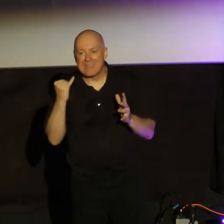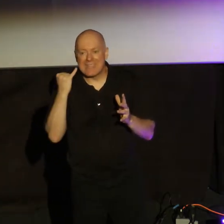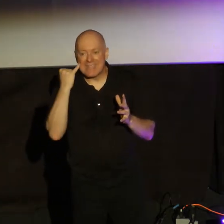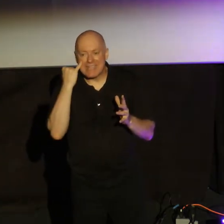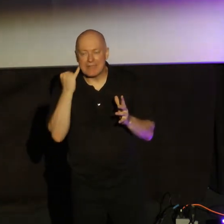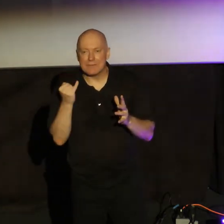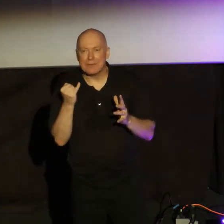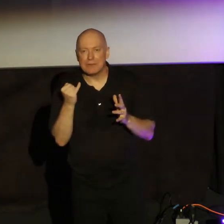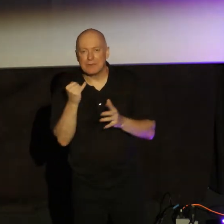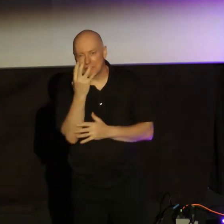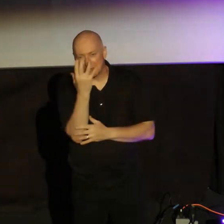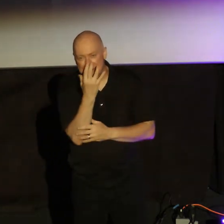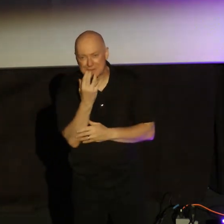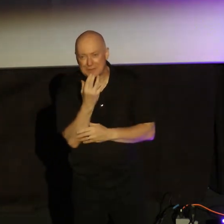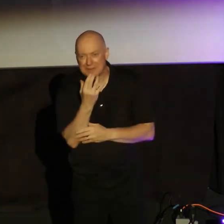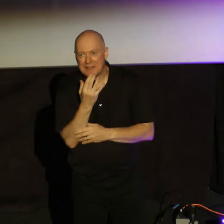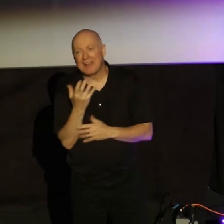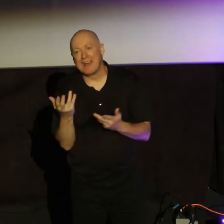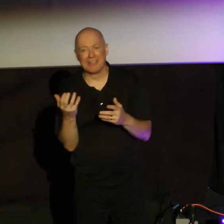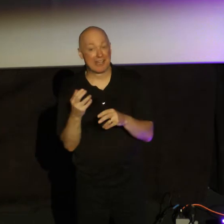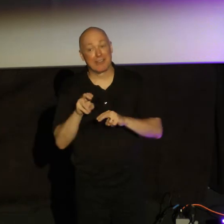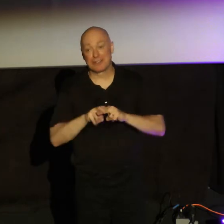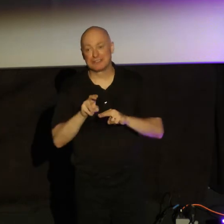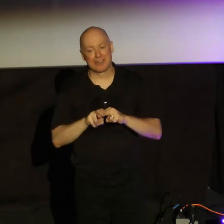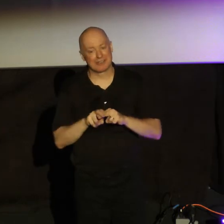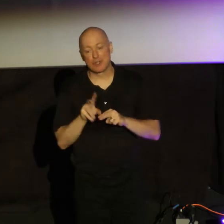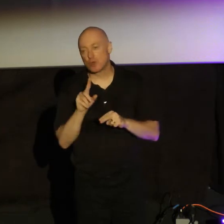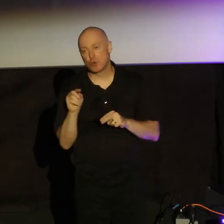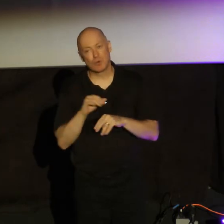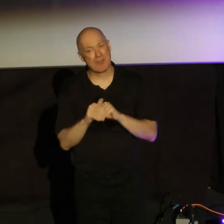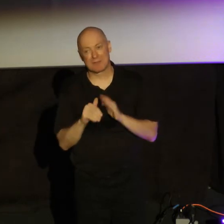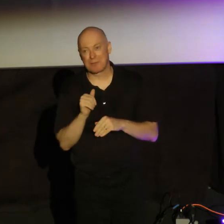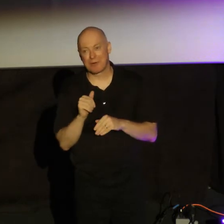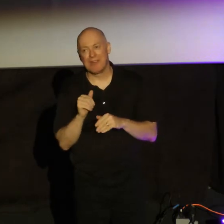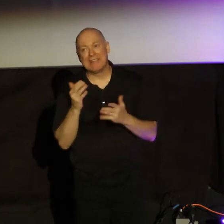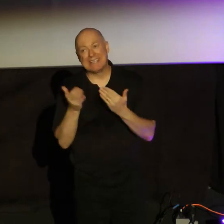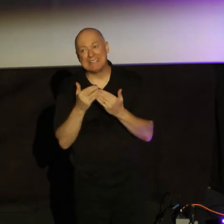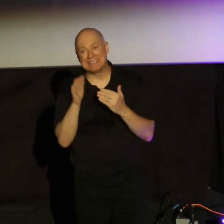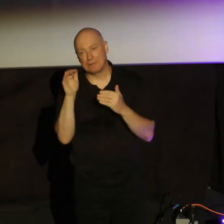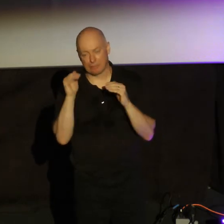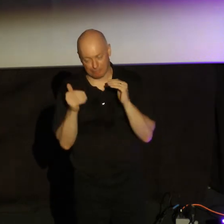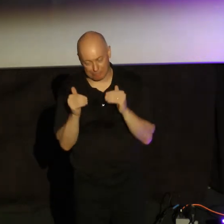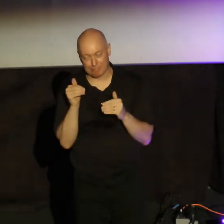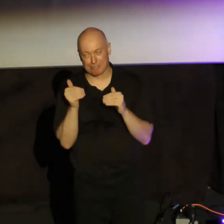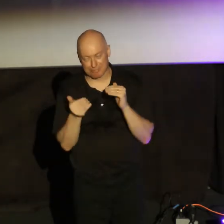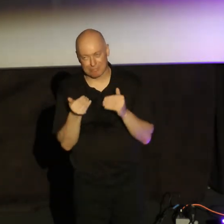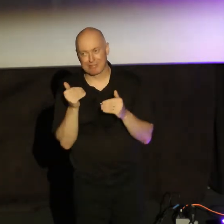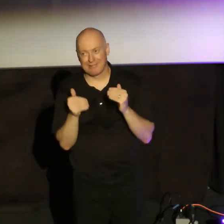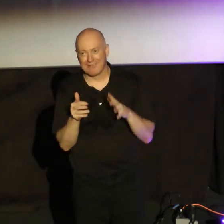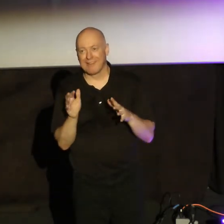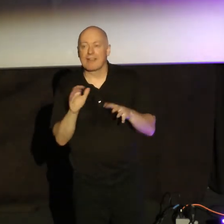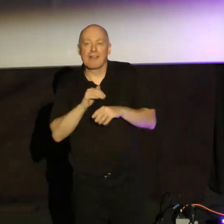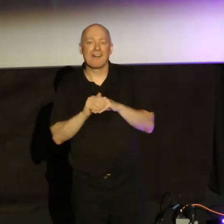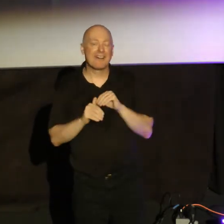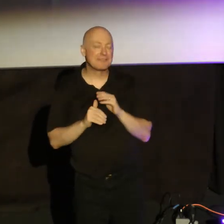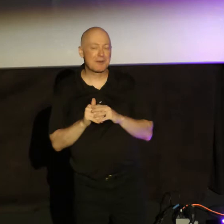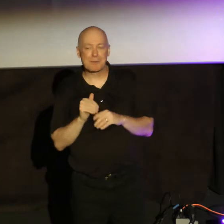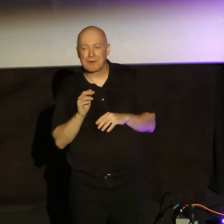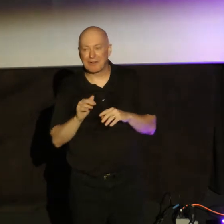and these chairs are, like, ridiculous. So, like, wow, you're reclined, like, they're huge, they're comfy. You need to maybe lean